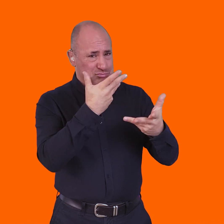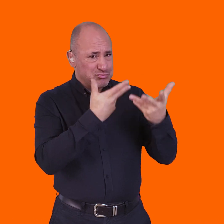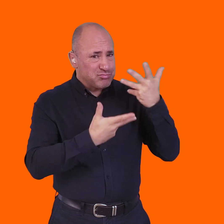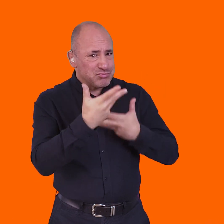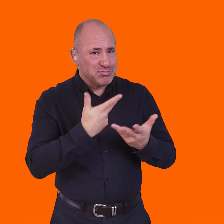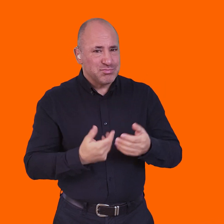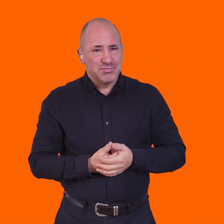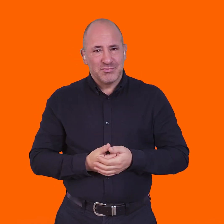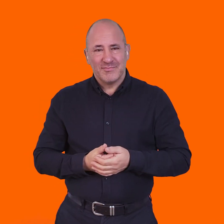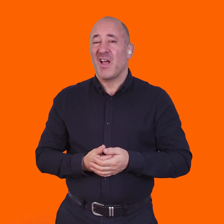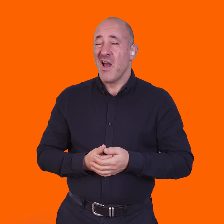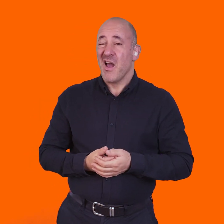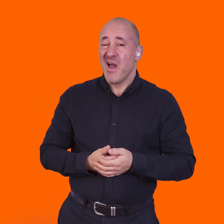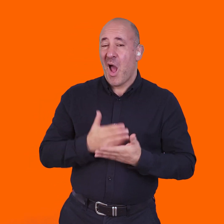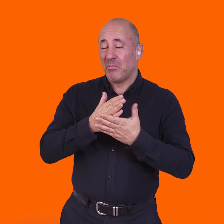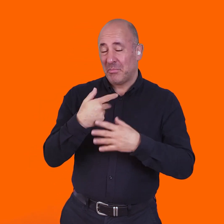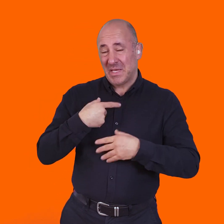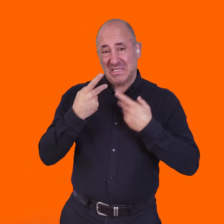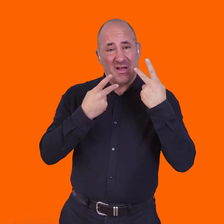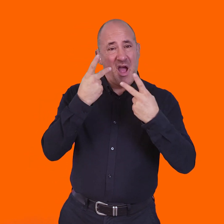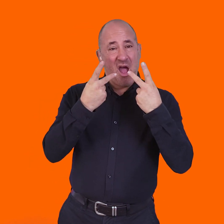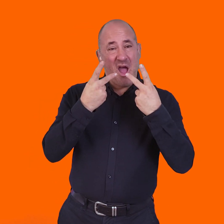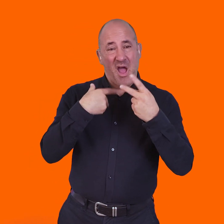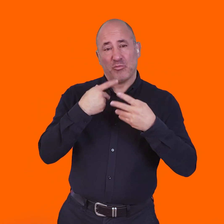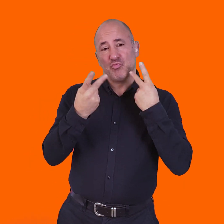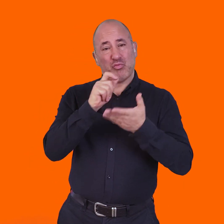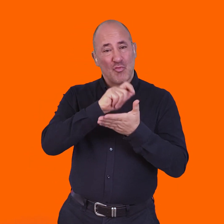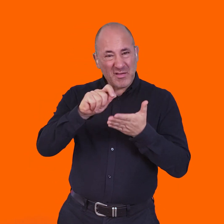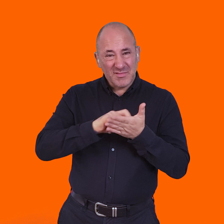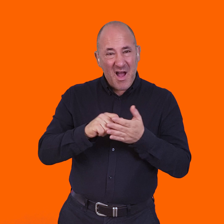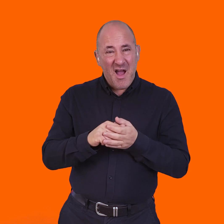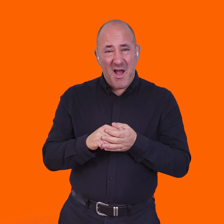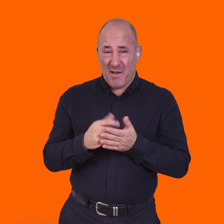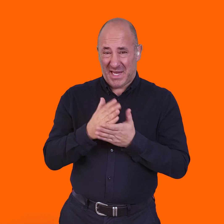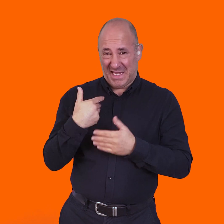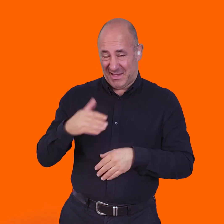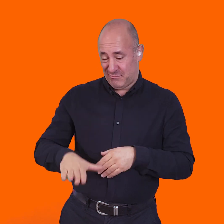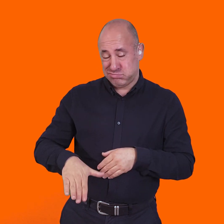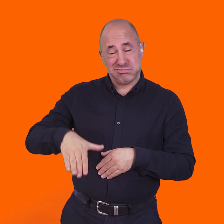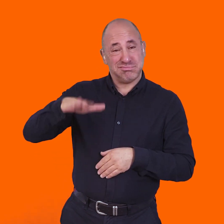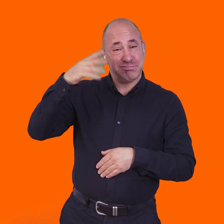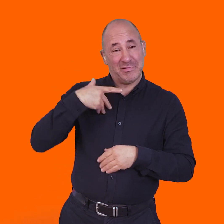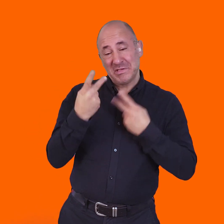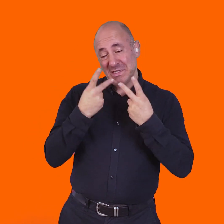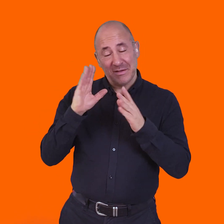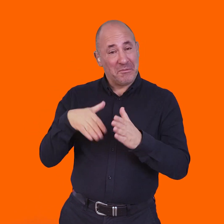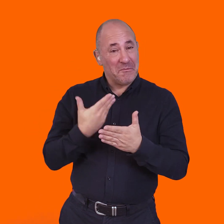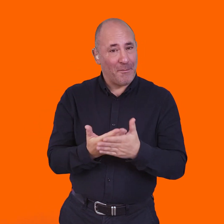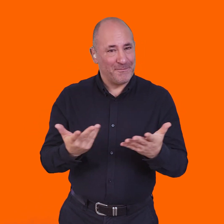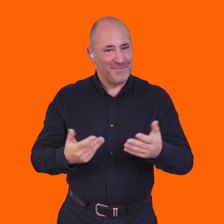of work you make? Yeah, so essentially I'm a singer-songwriter. You know, I've been singing kind of all